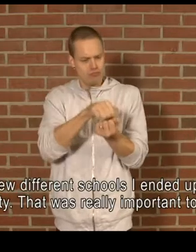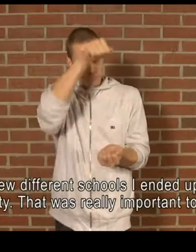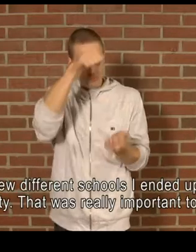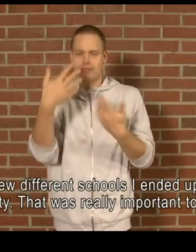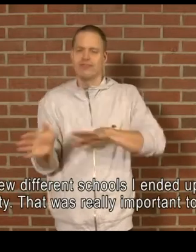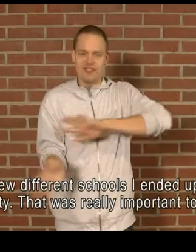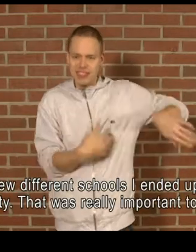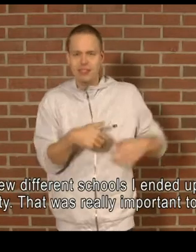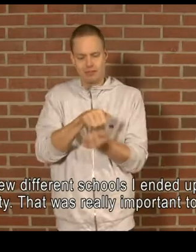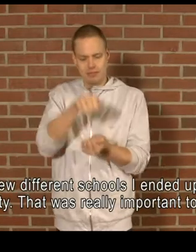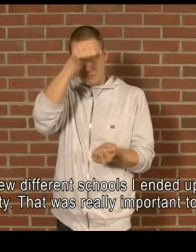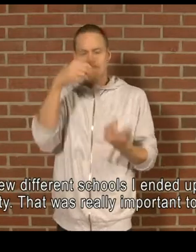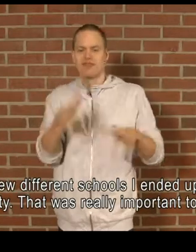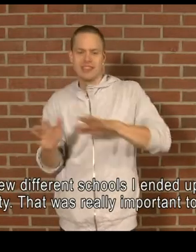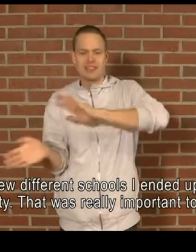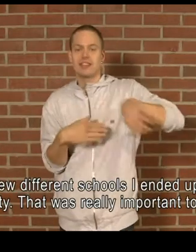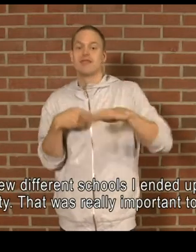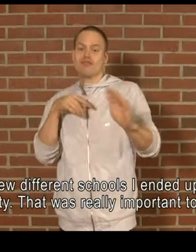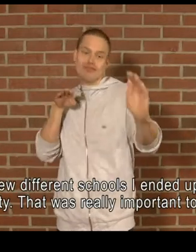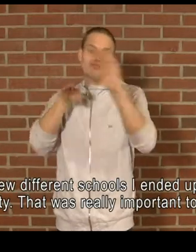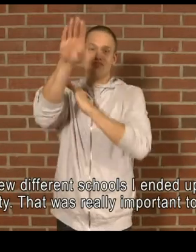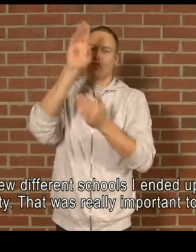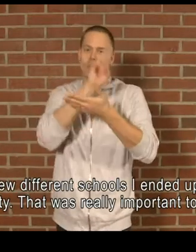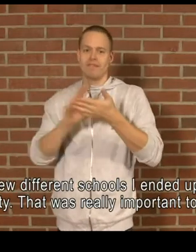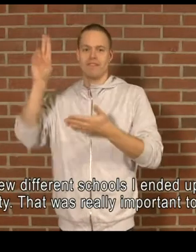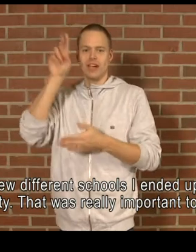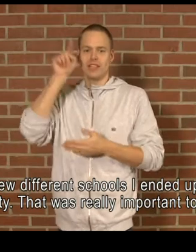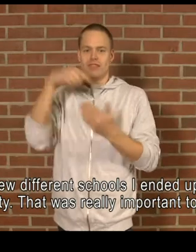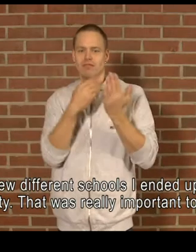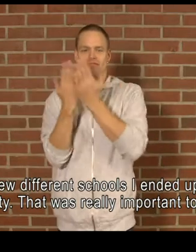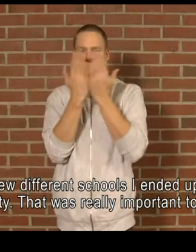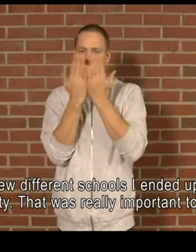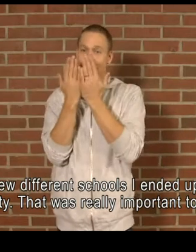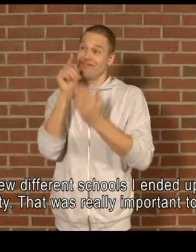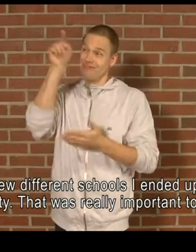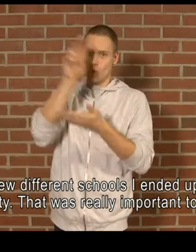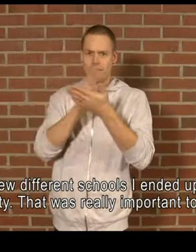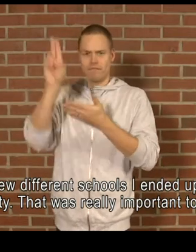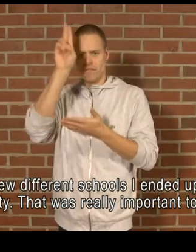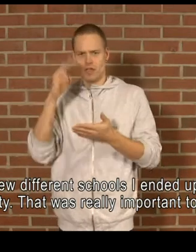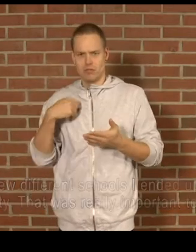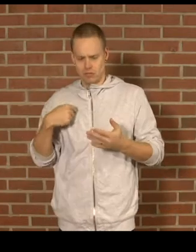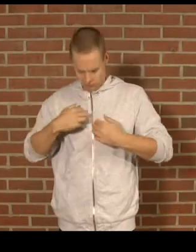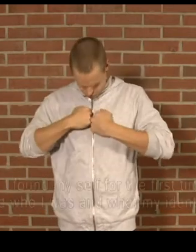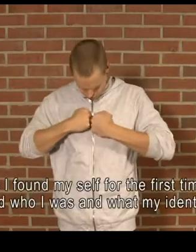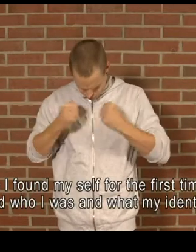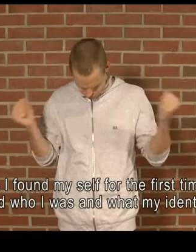rock it, we rock it It's gonna be my year Grab a bottle and pop it I can feel it in the